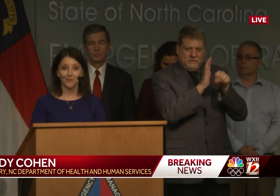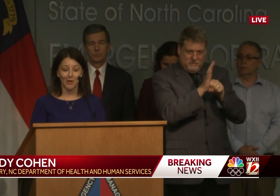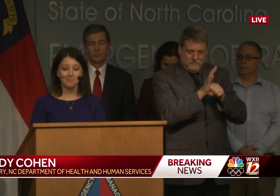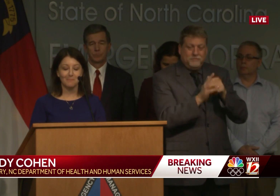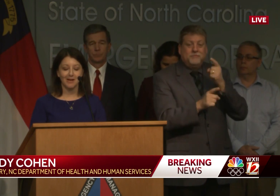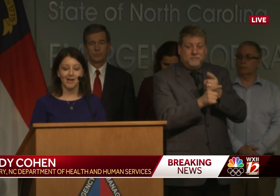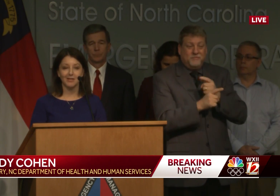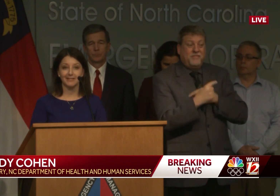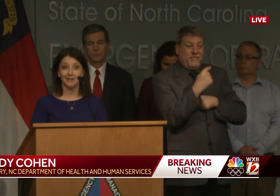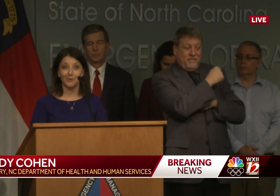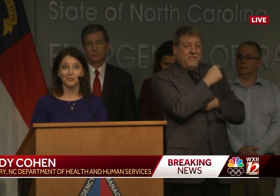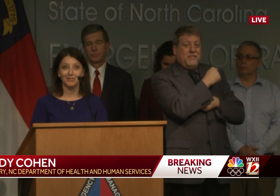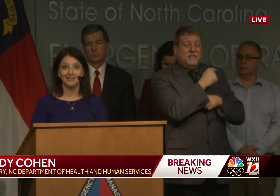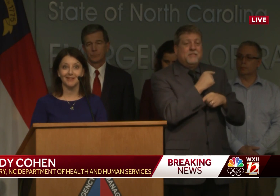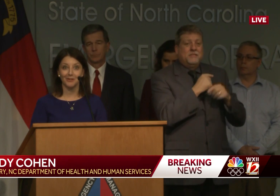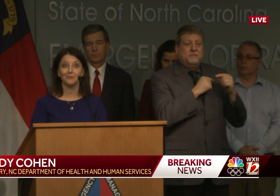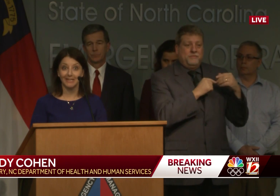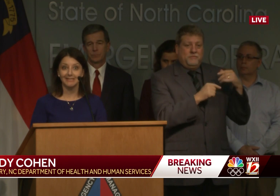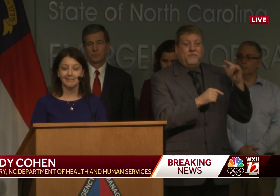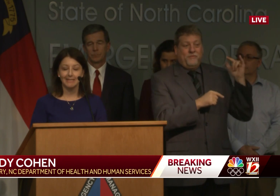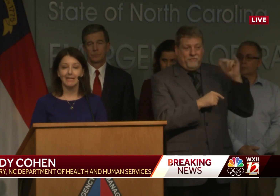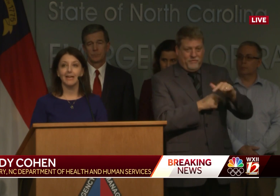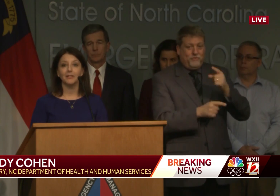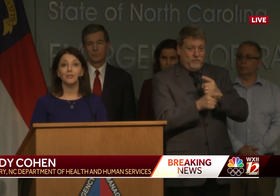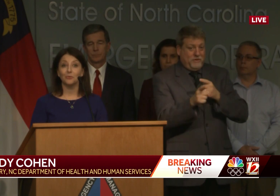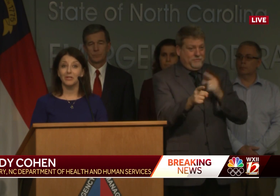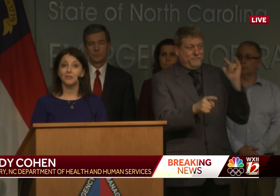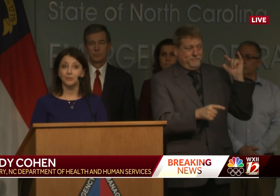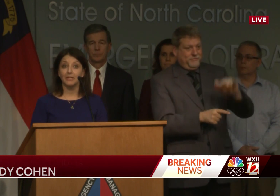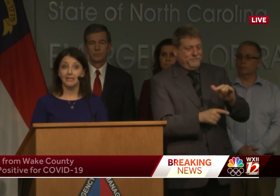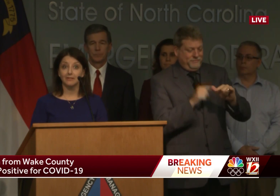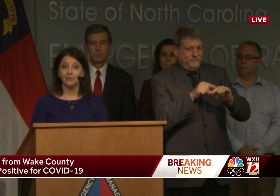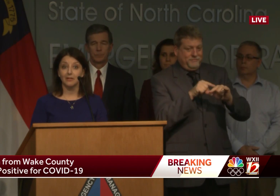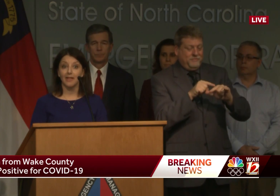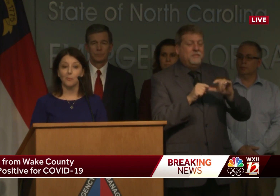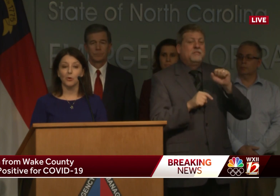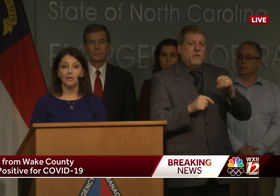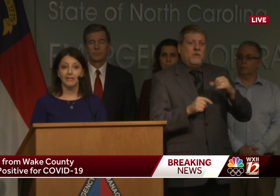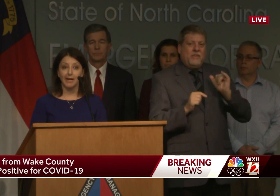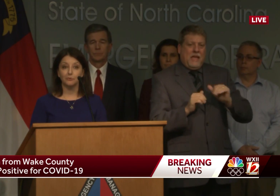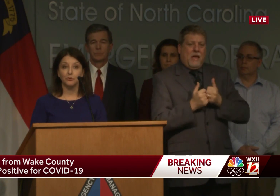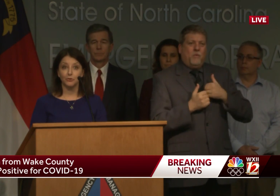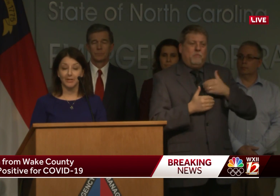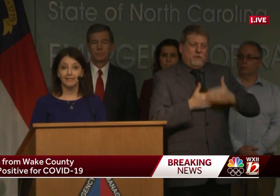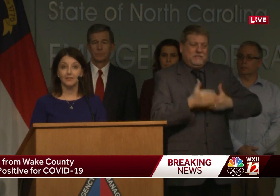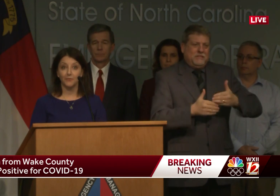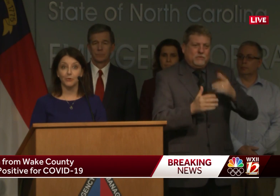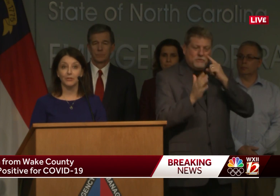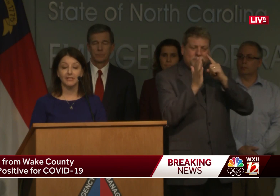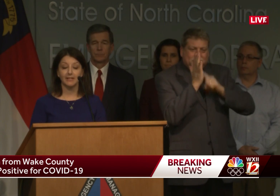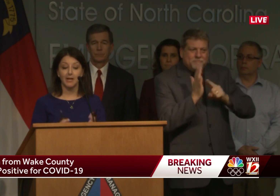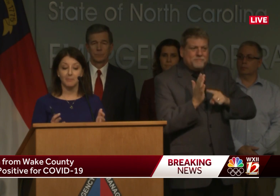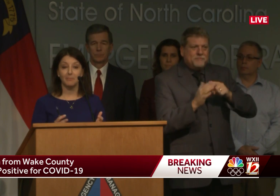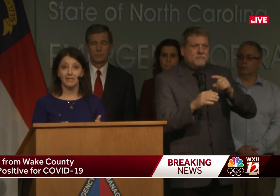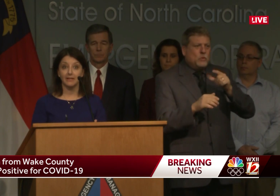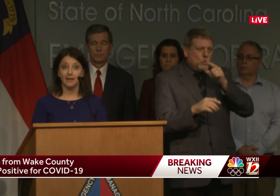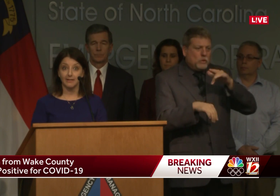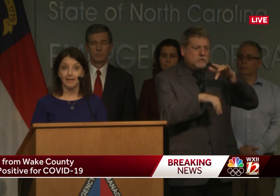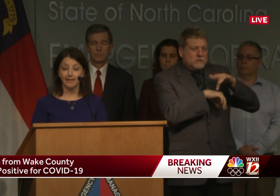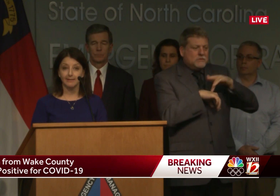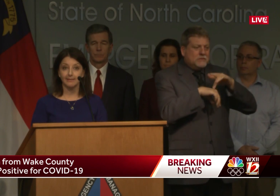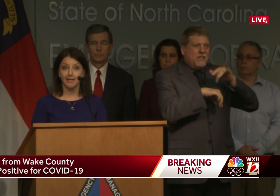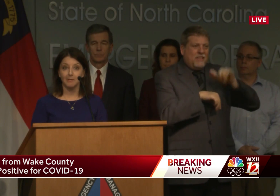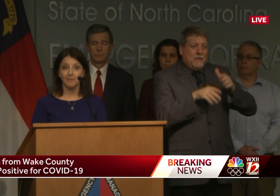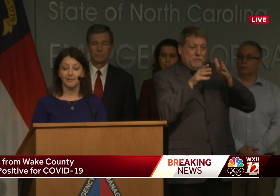from the state of Washington on a flight. And so we are doing and starting that work now to trace folks' immediate